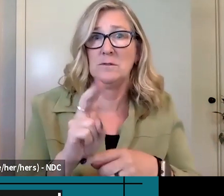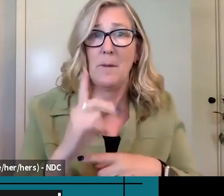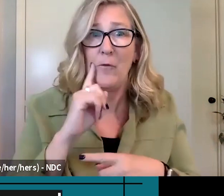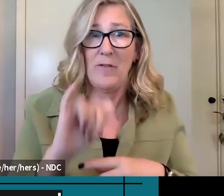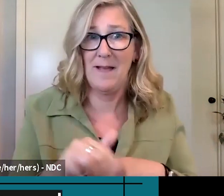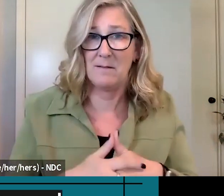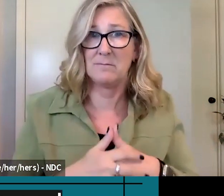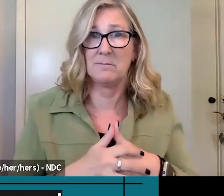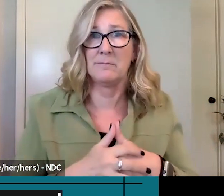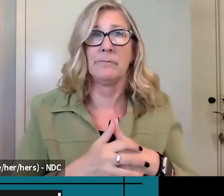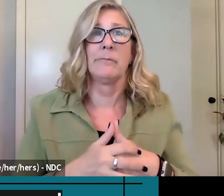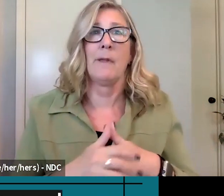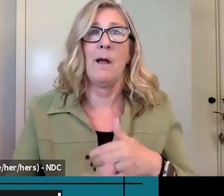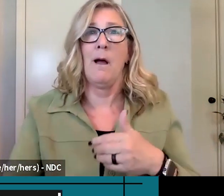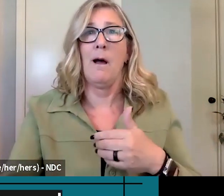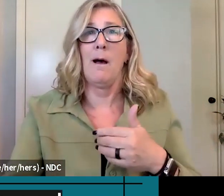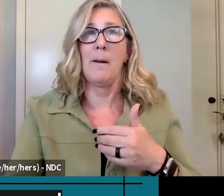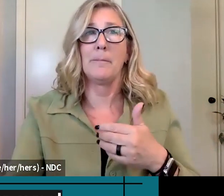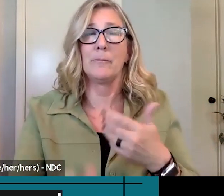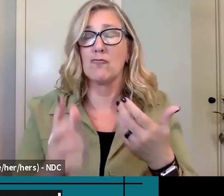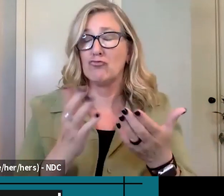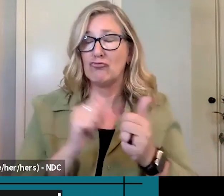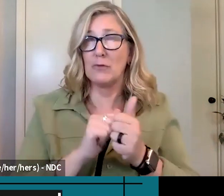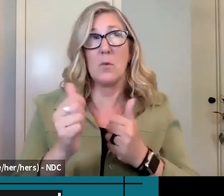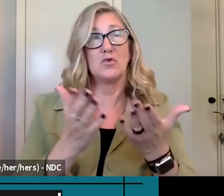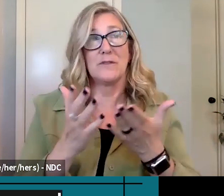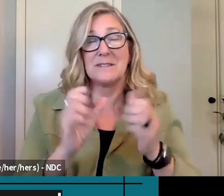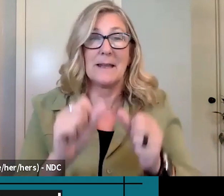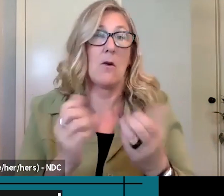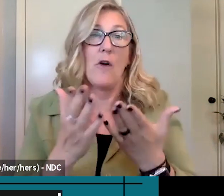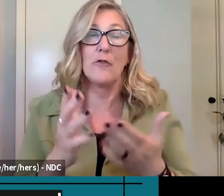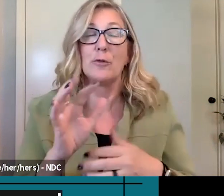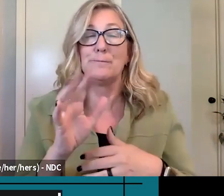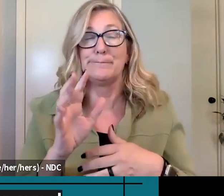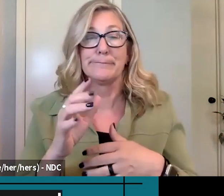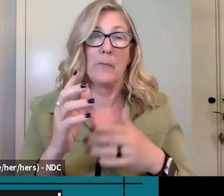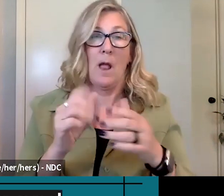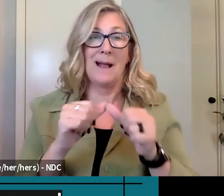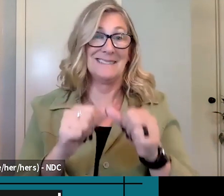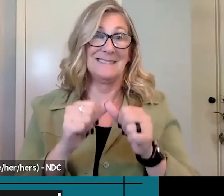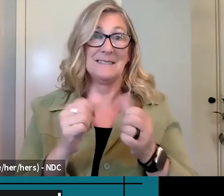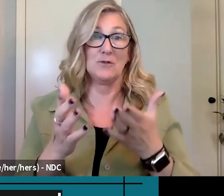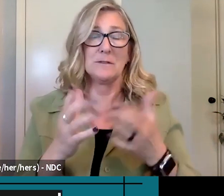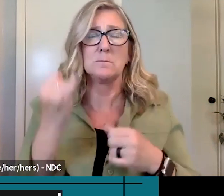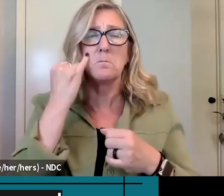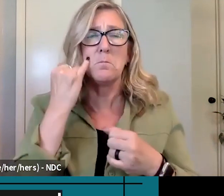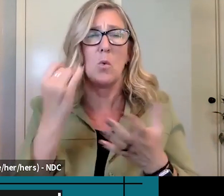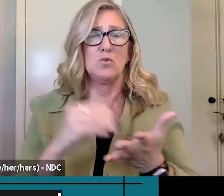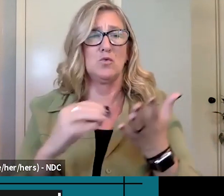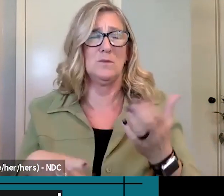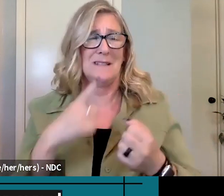services can be a fantastic solution to fill in those gaps. Remote services offer